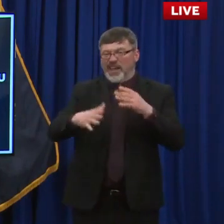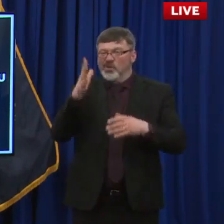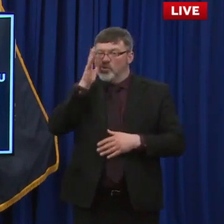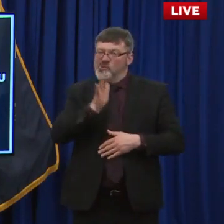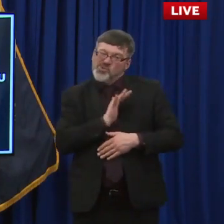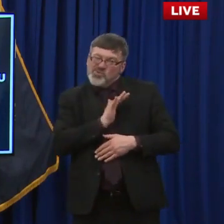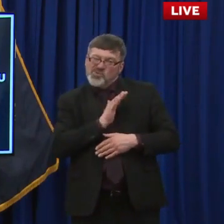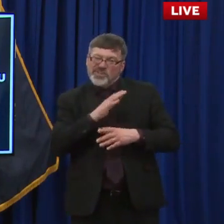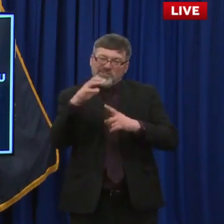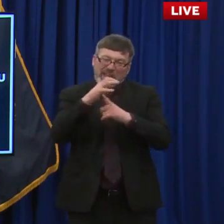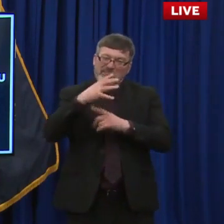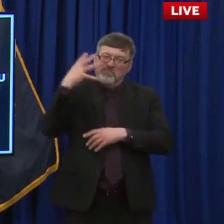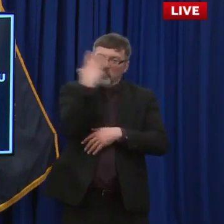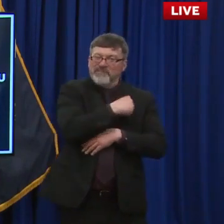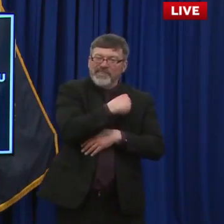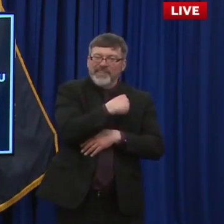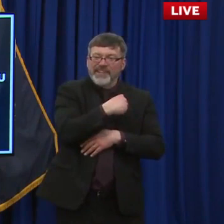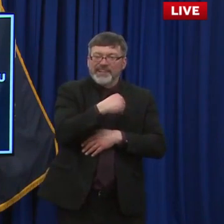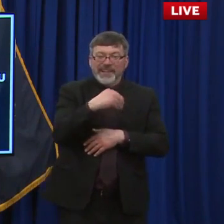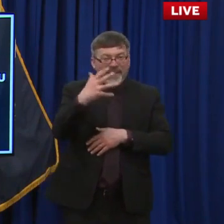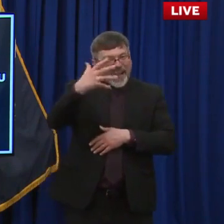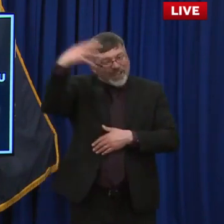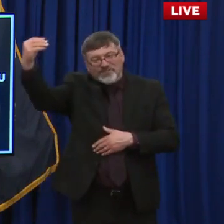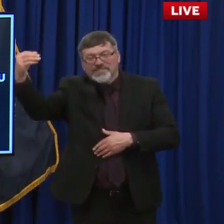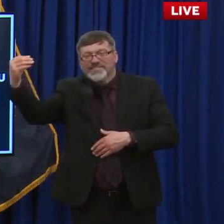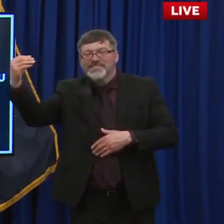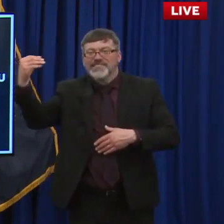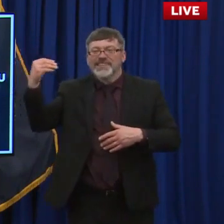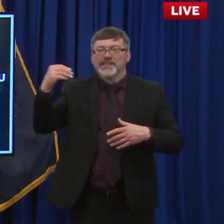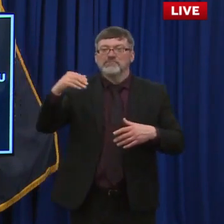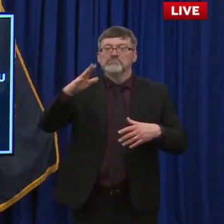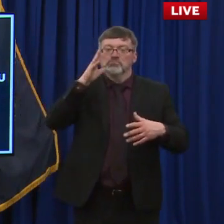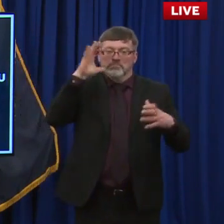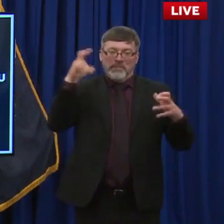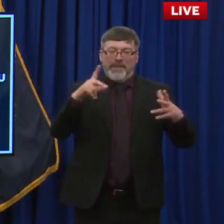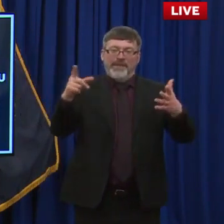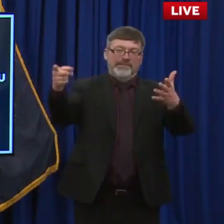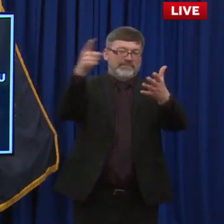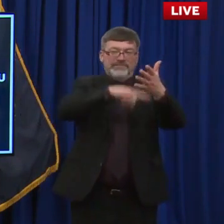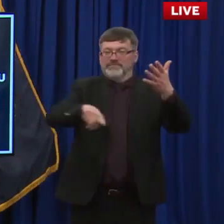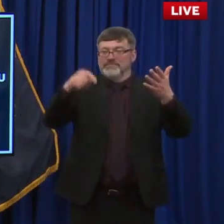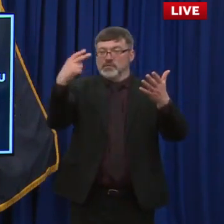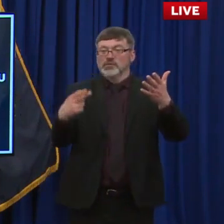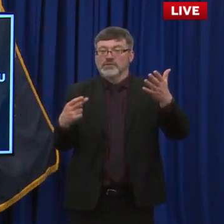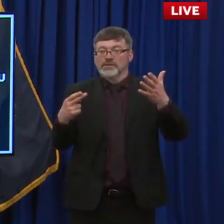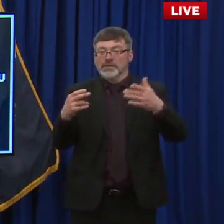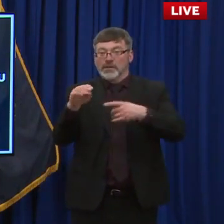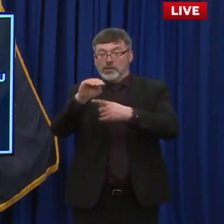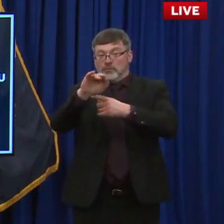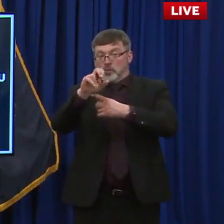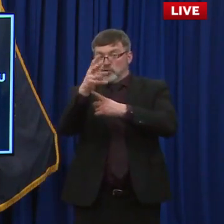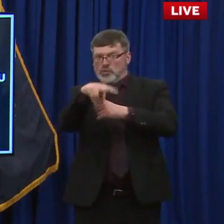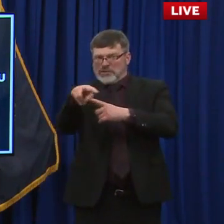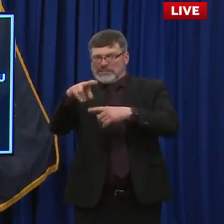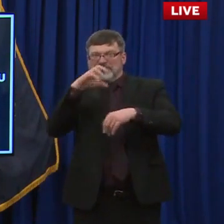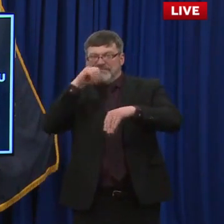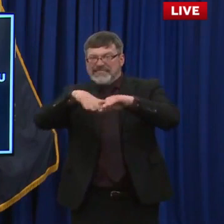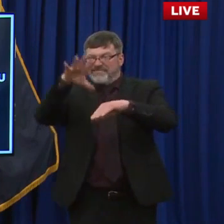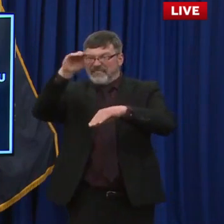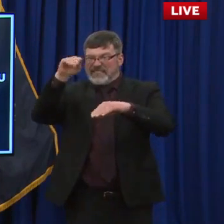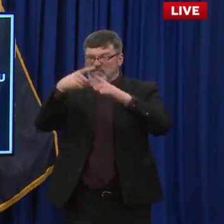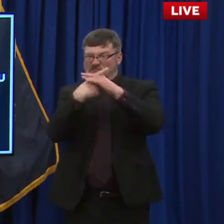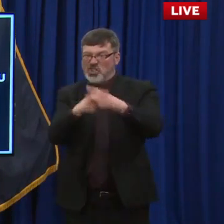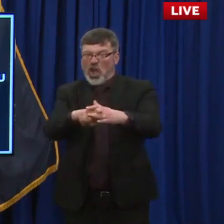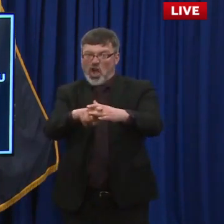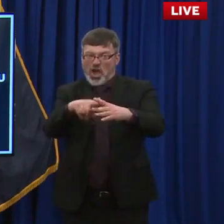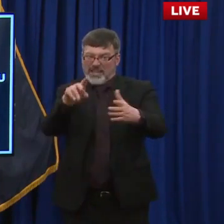across the state. So we hope folks get out. We will be back next week. And remember on March 22nd, that's this coming Monday, if you are 50 and up, you can go to